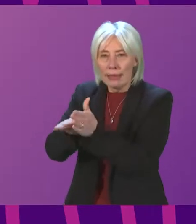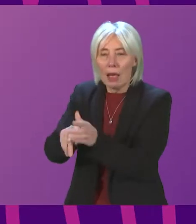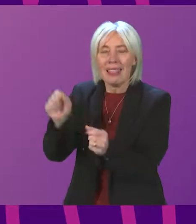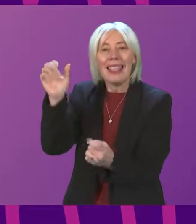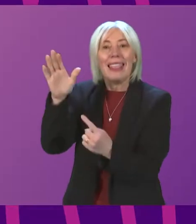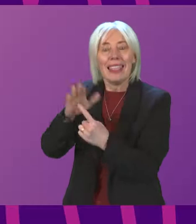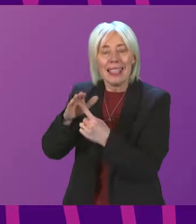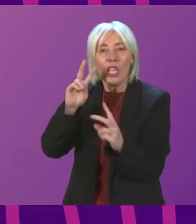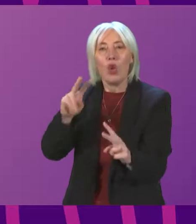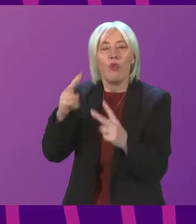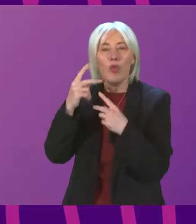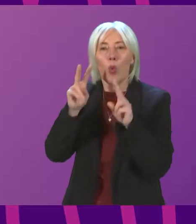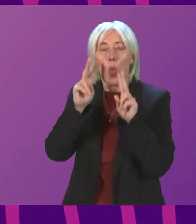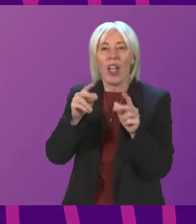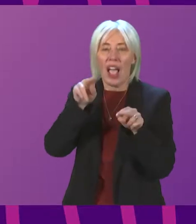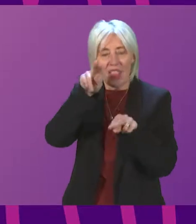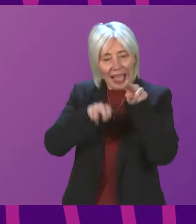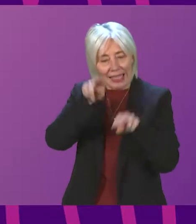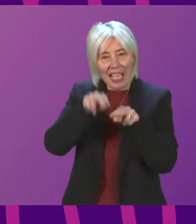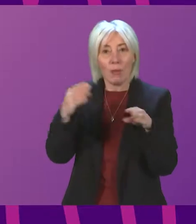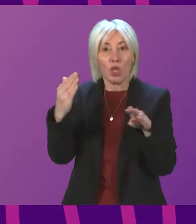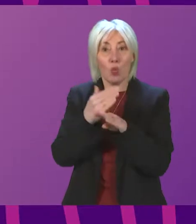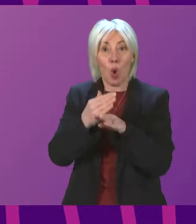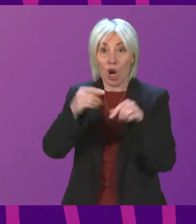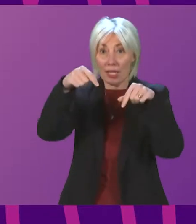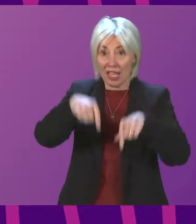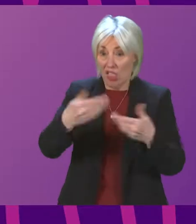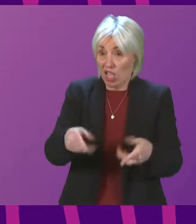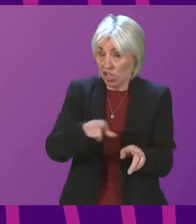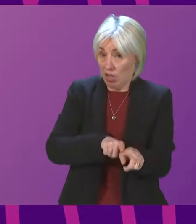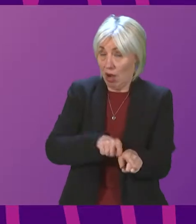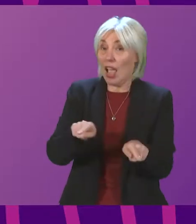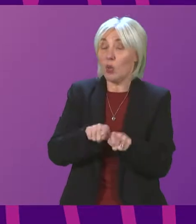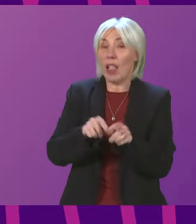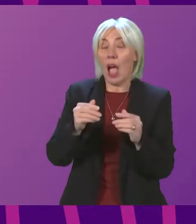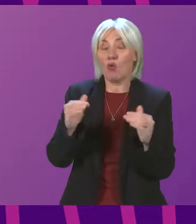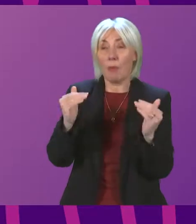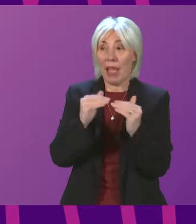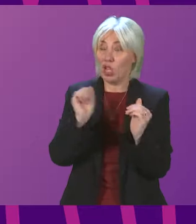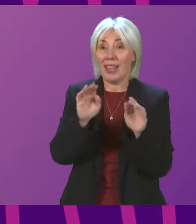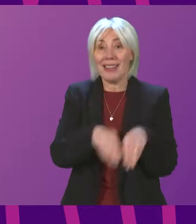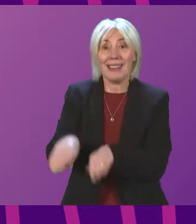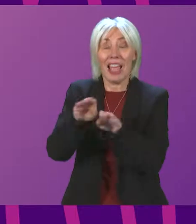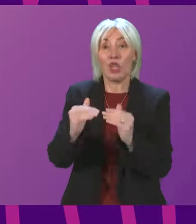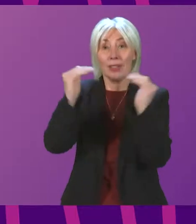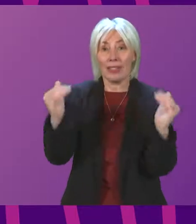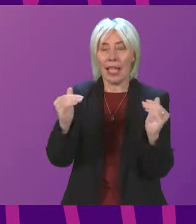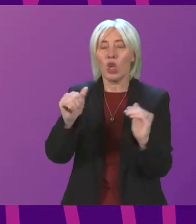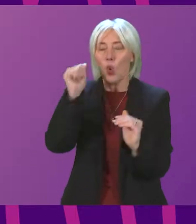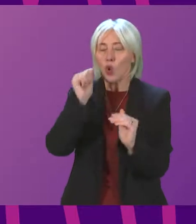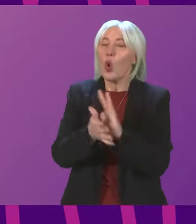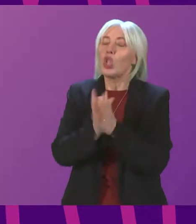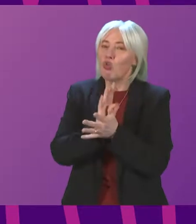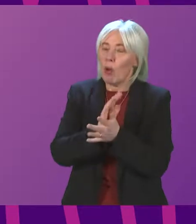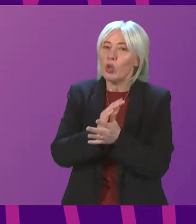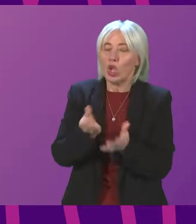review how the course assessments worked this session as measured against the national standard. In recognition of the disruption that learners have